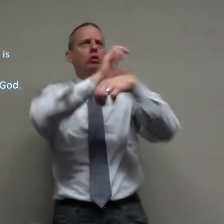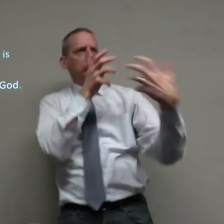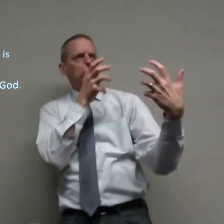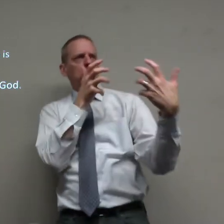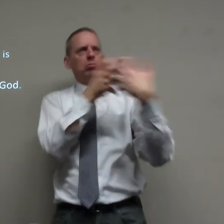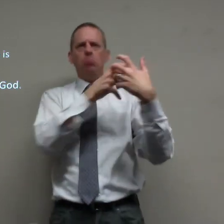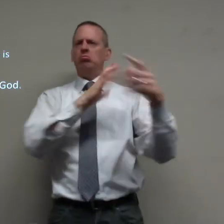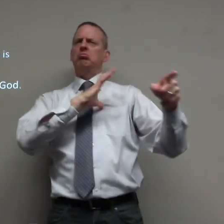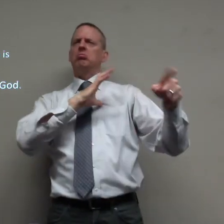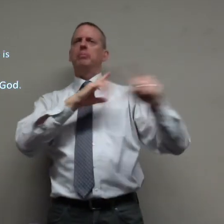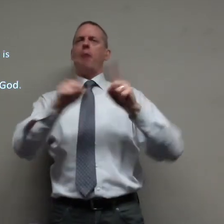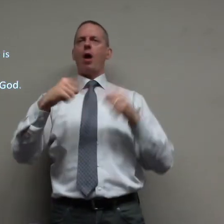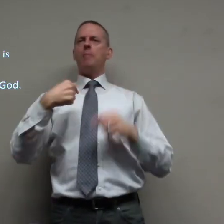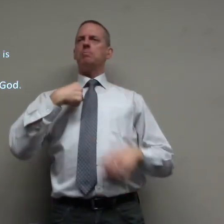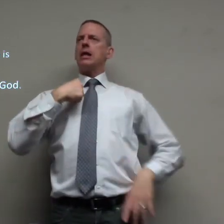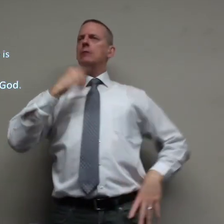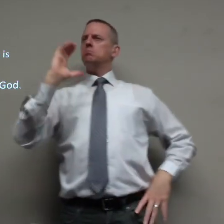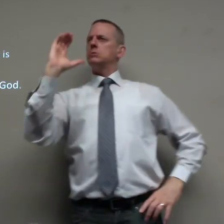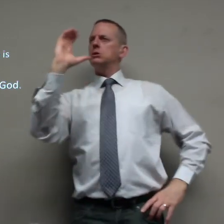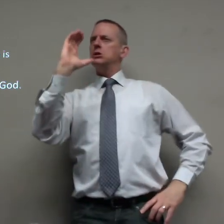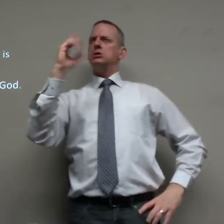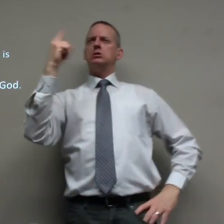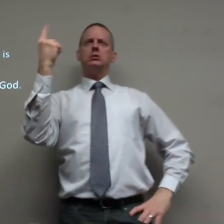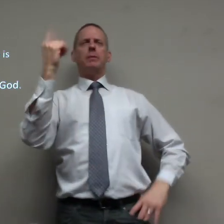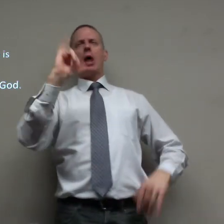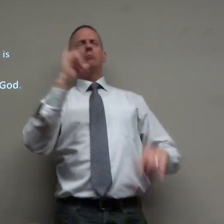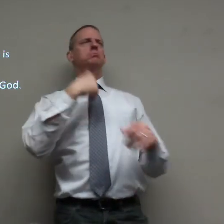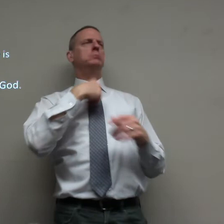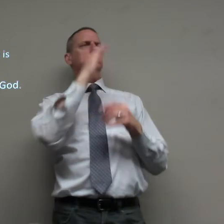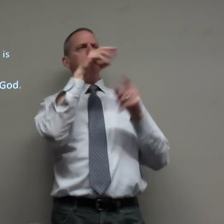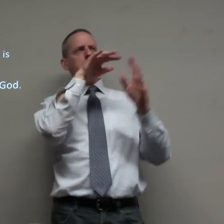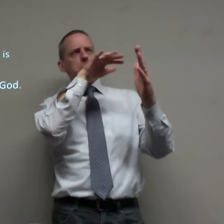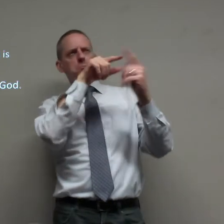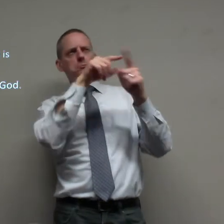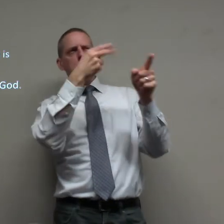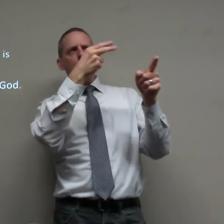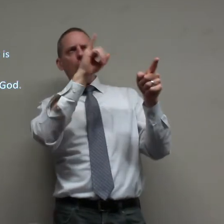we're looking for other things to match with we're searching